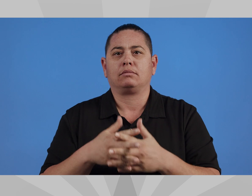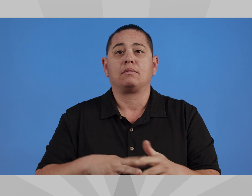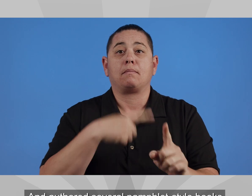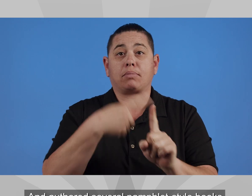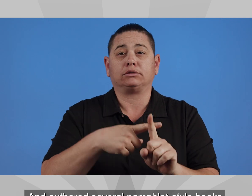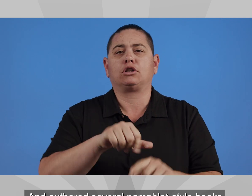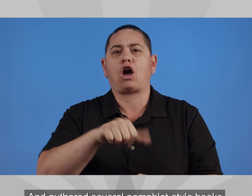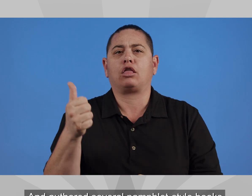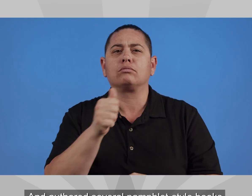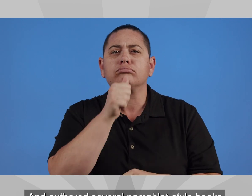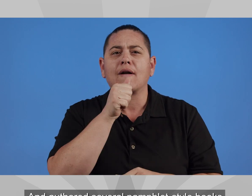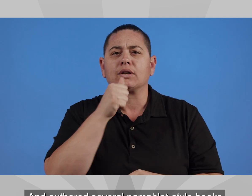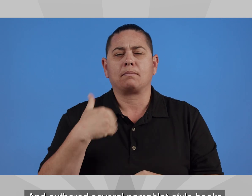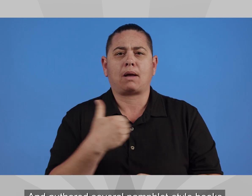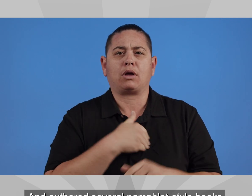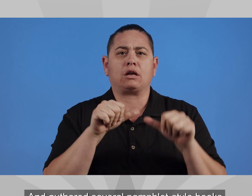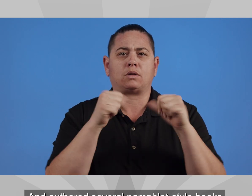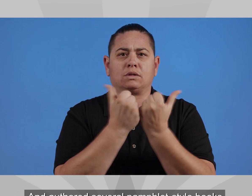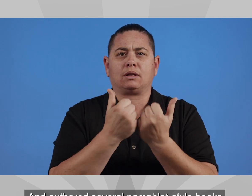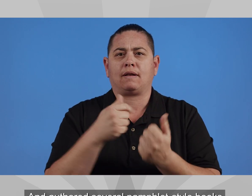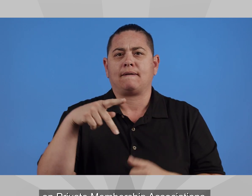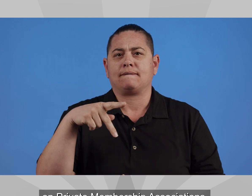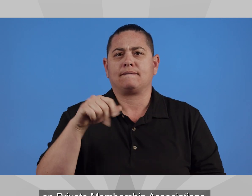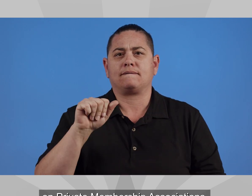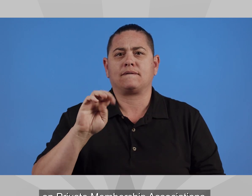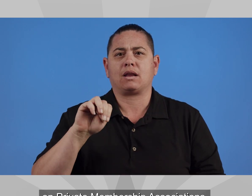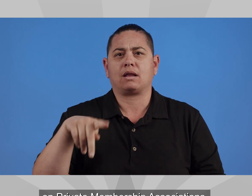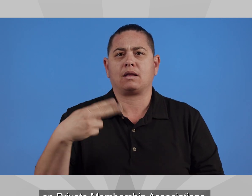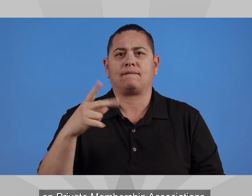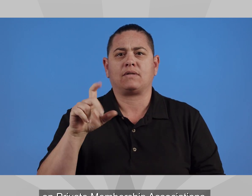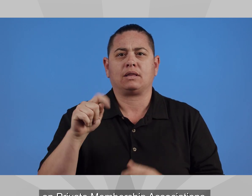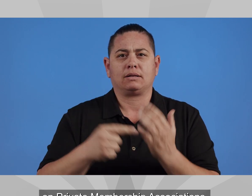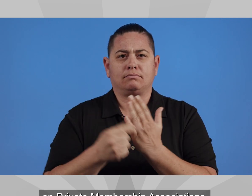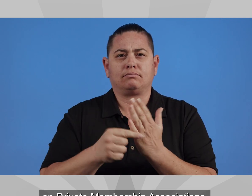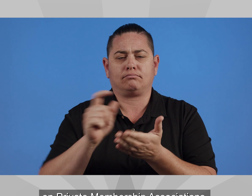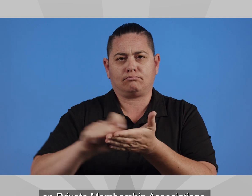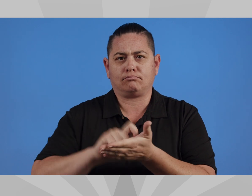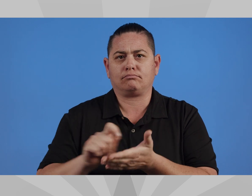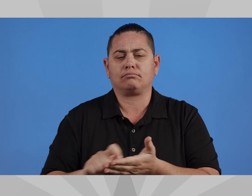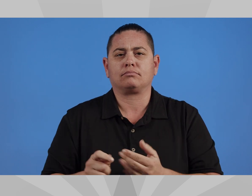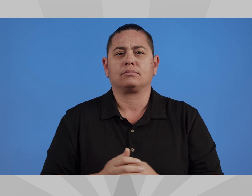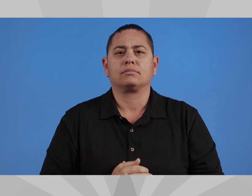and authored several pamphlet-style books on private membership associations